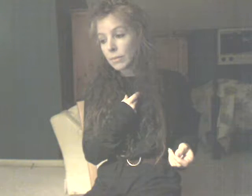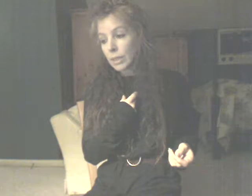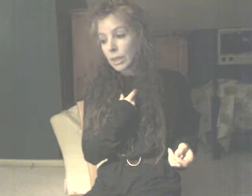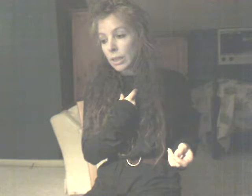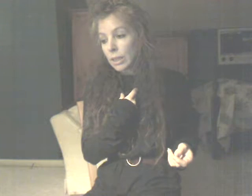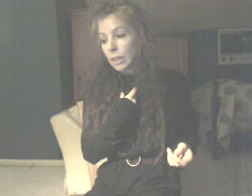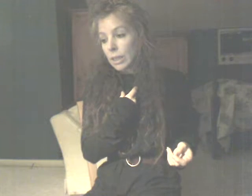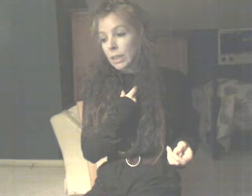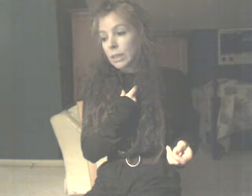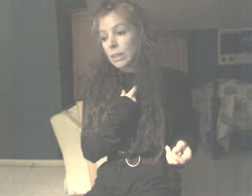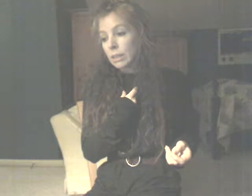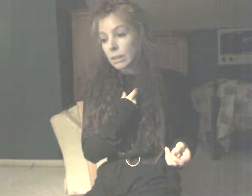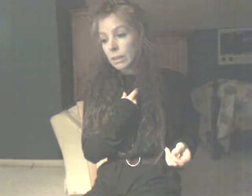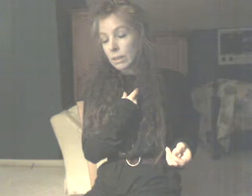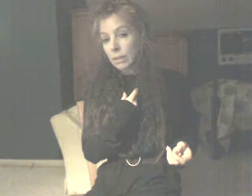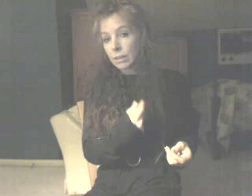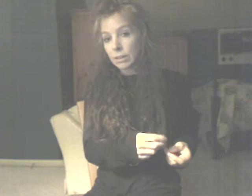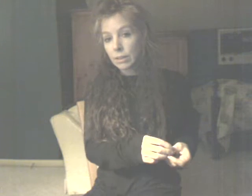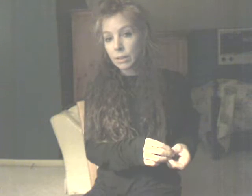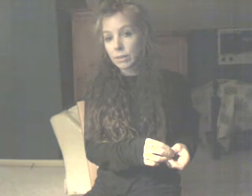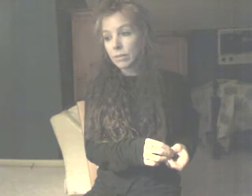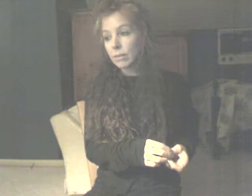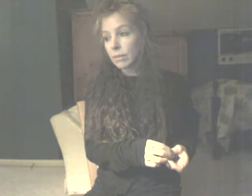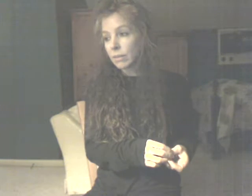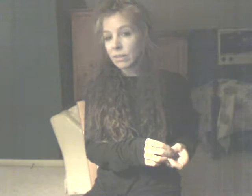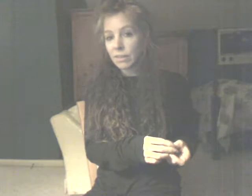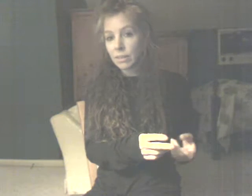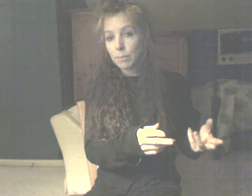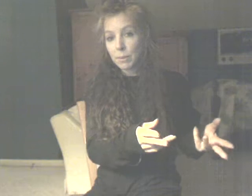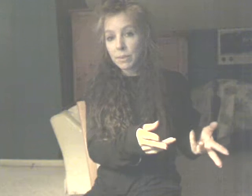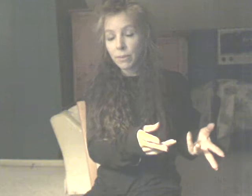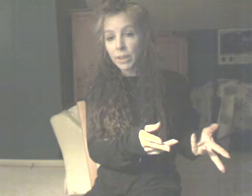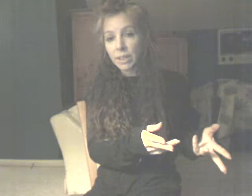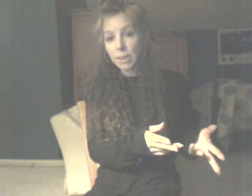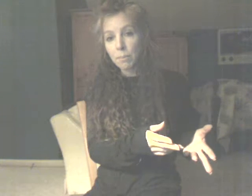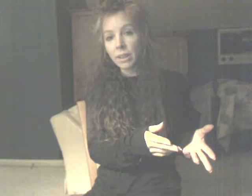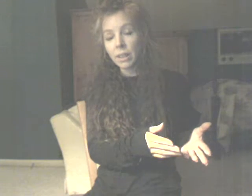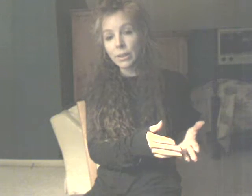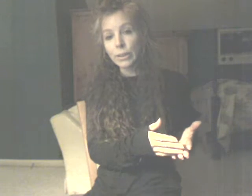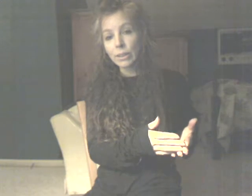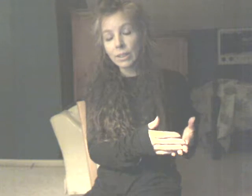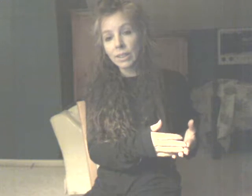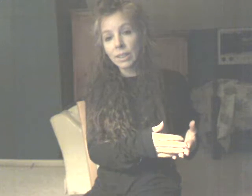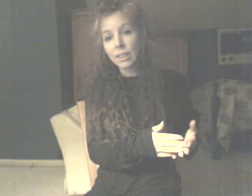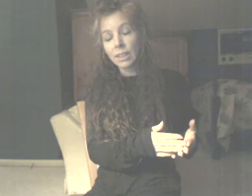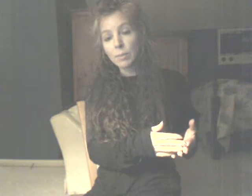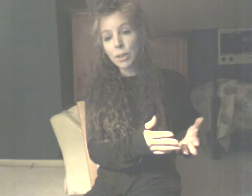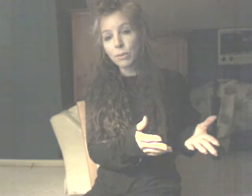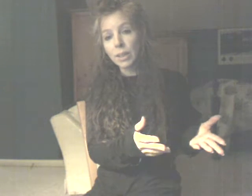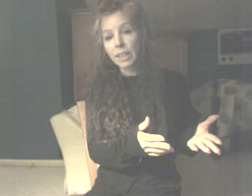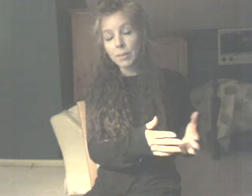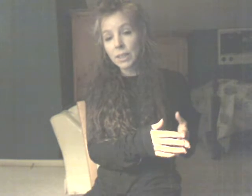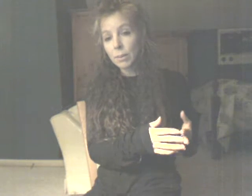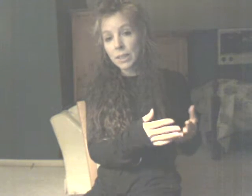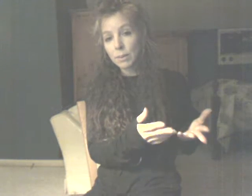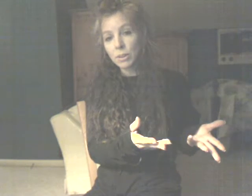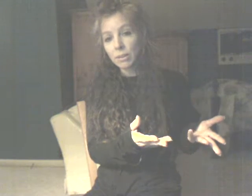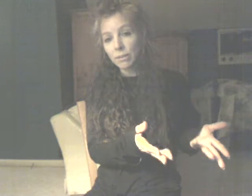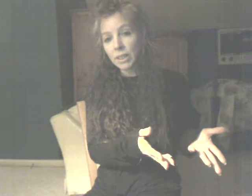you know. Am I supposed to fix something here? I mean, already, I'm like, am I supposed to fix